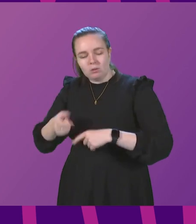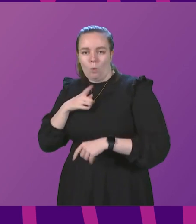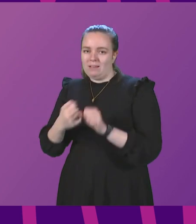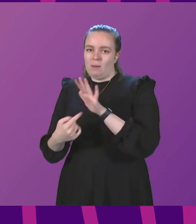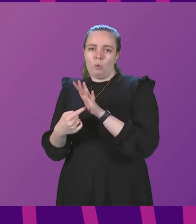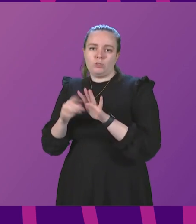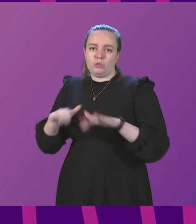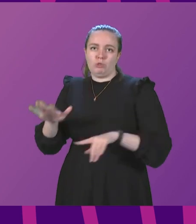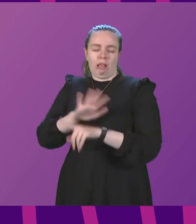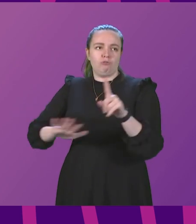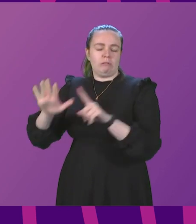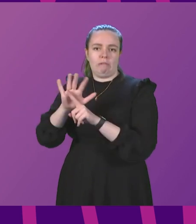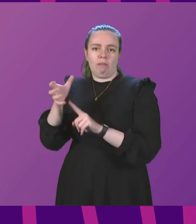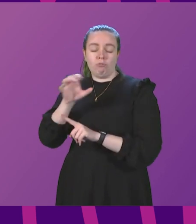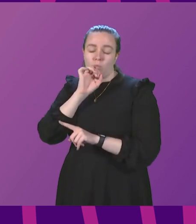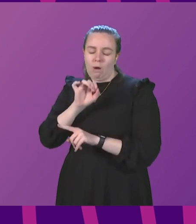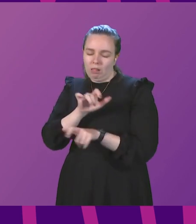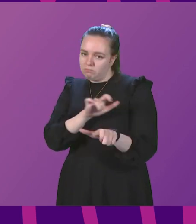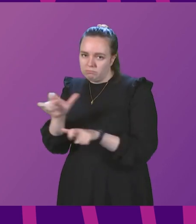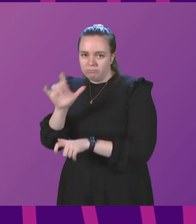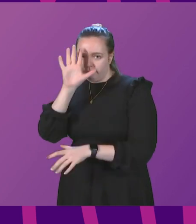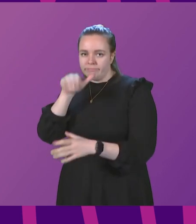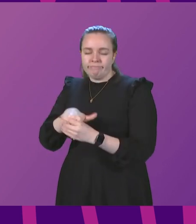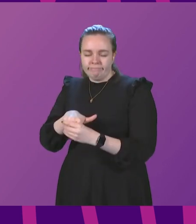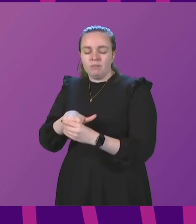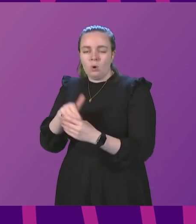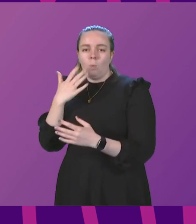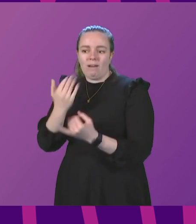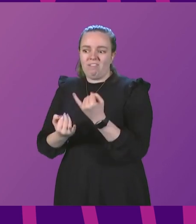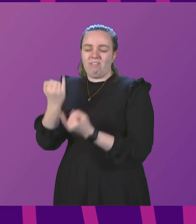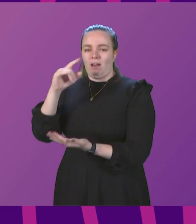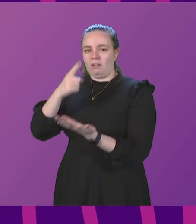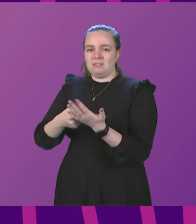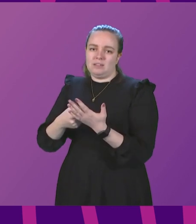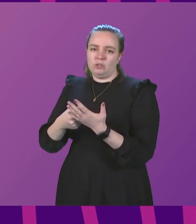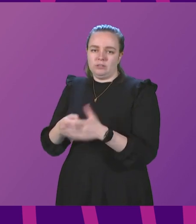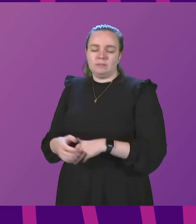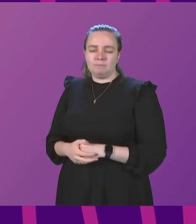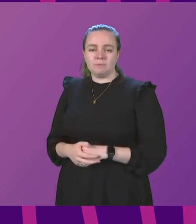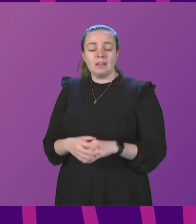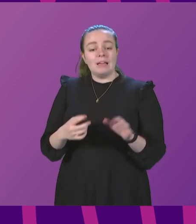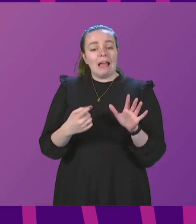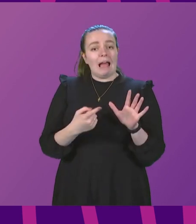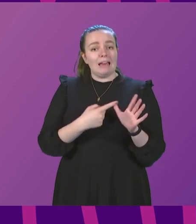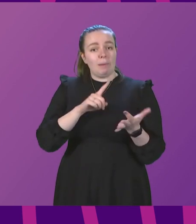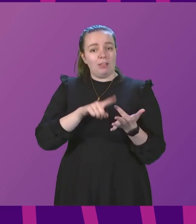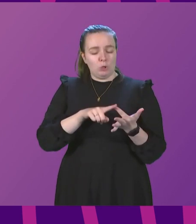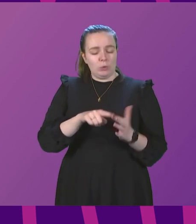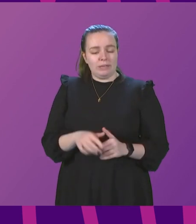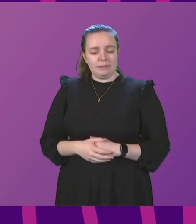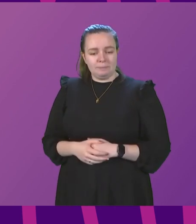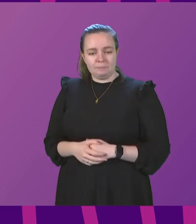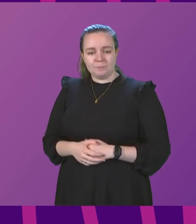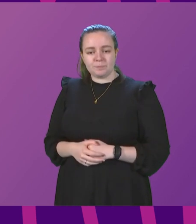across the country. And we'll continue to take that into account as we reach final decisions on all of this. Annabel Ewing, to be followed by Pauline